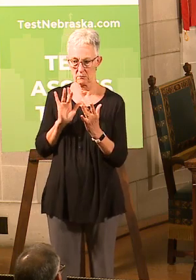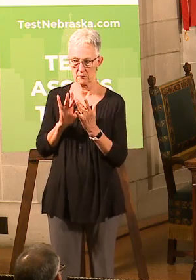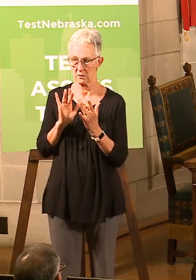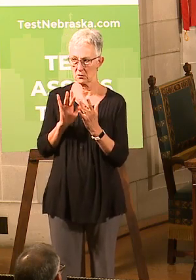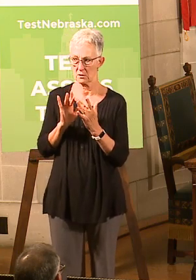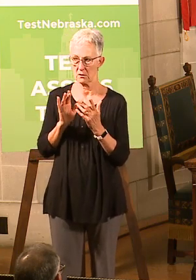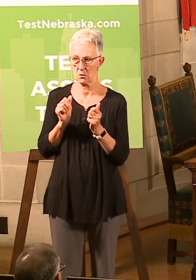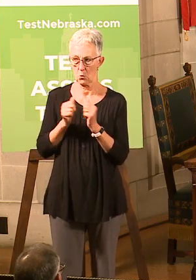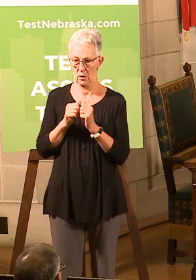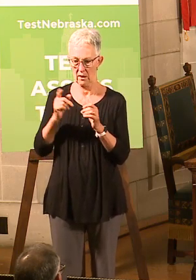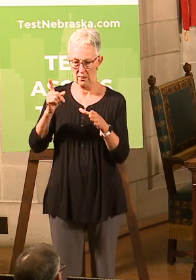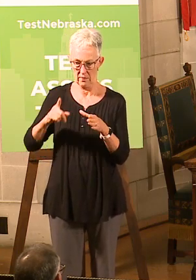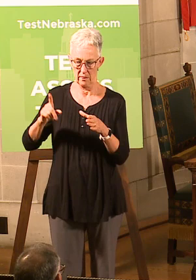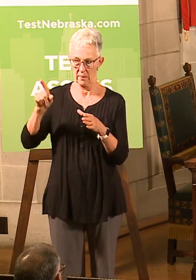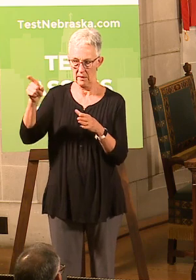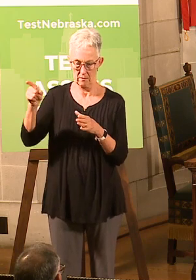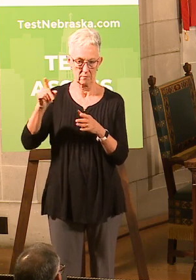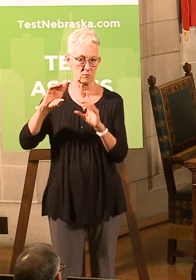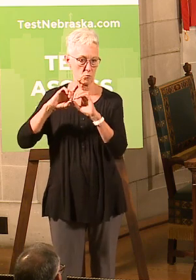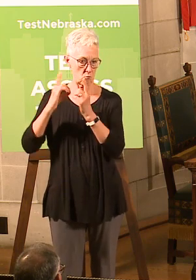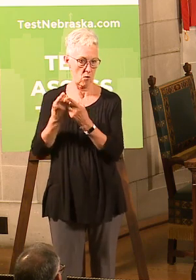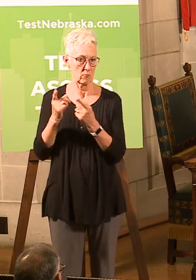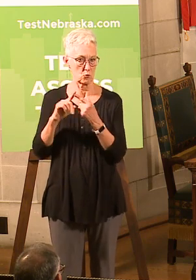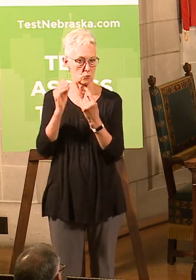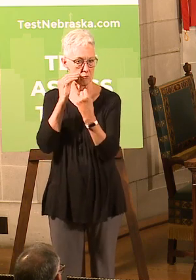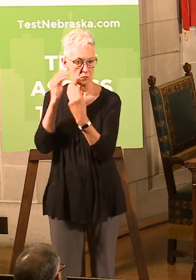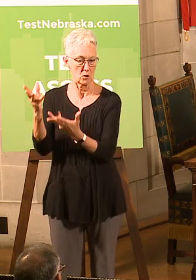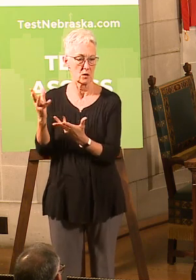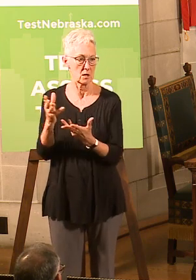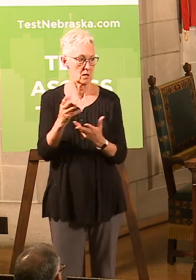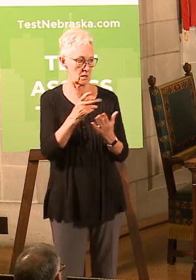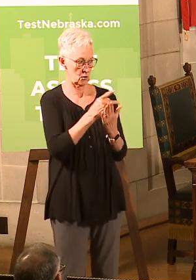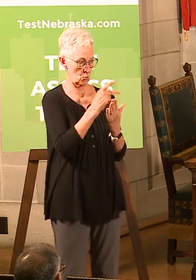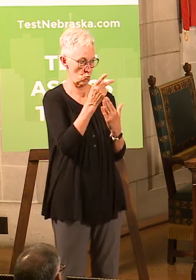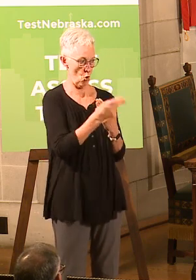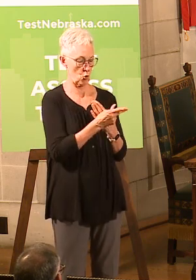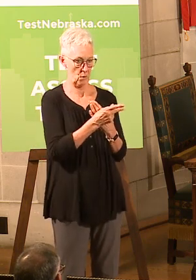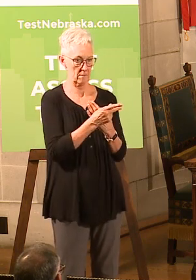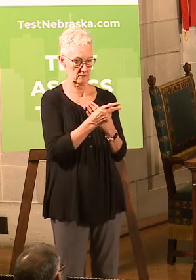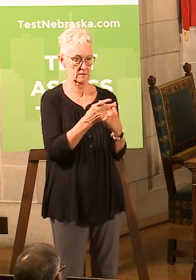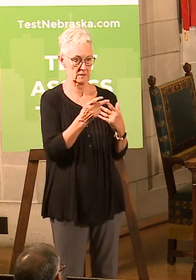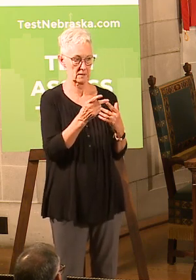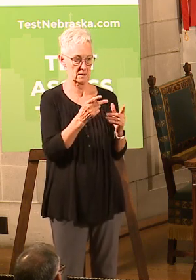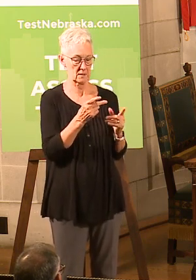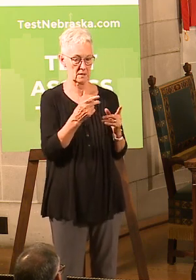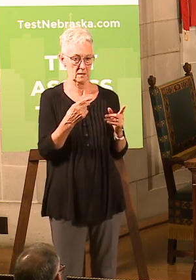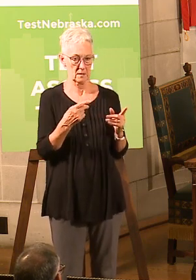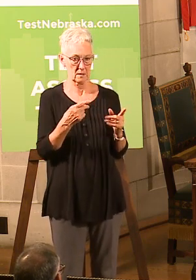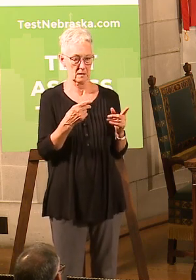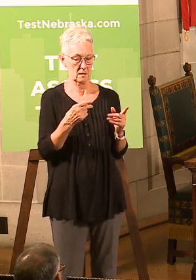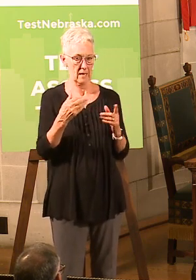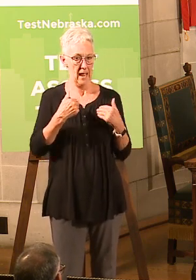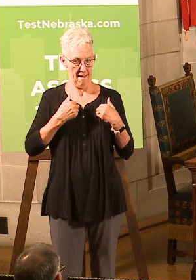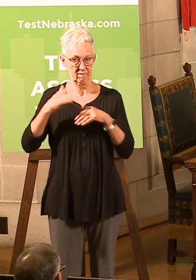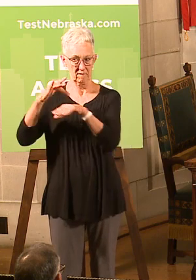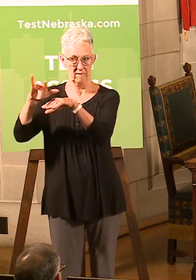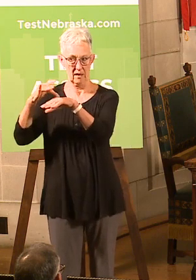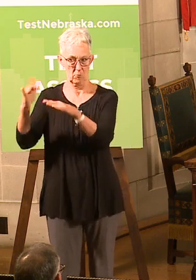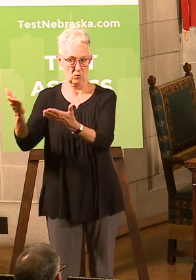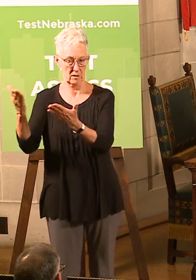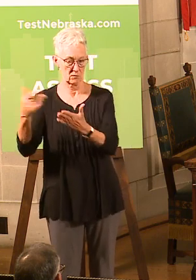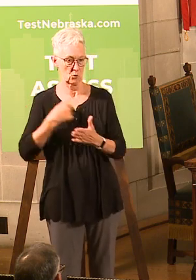contacts with them to let them know that the program is there, and also to advise them that at least in certain cases,